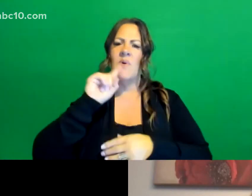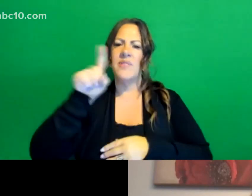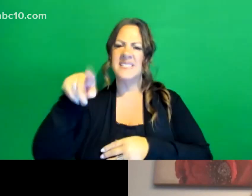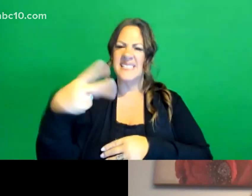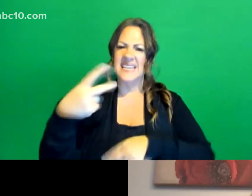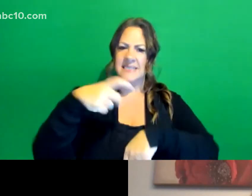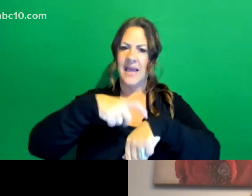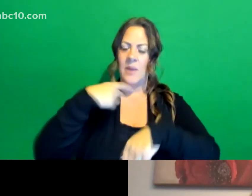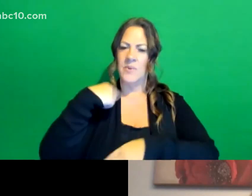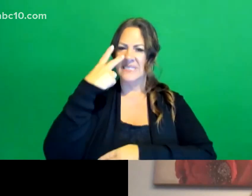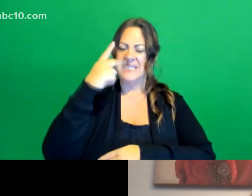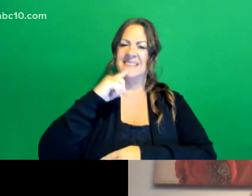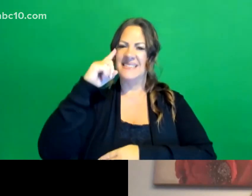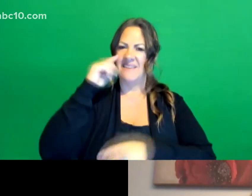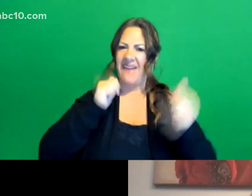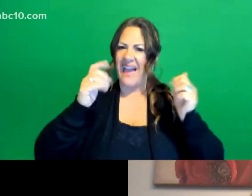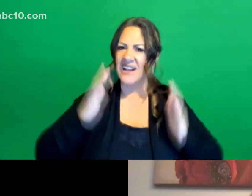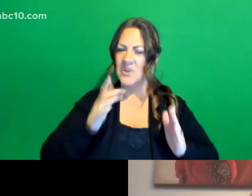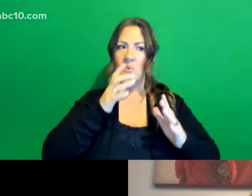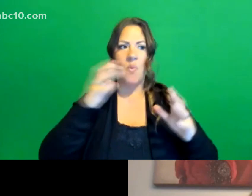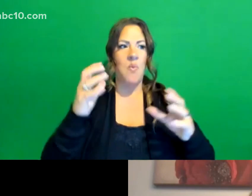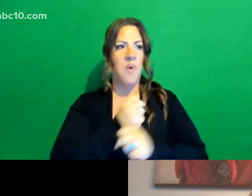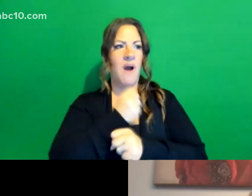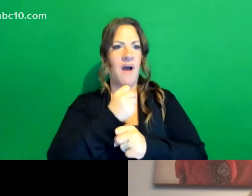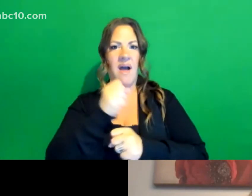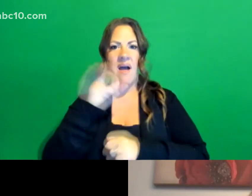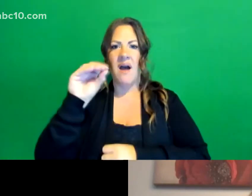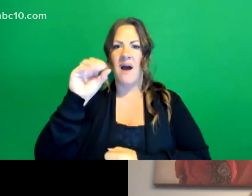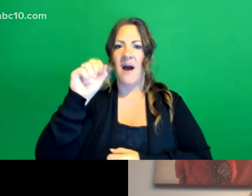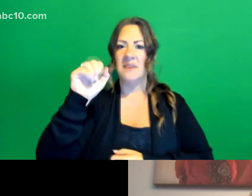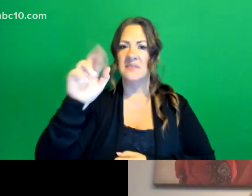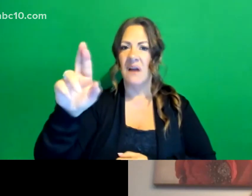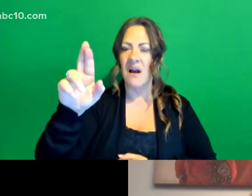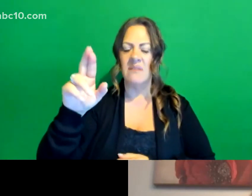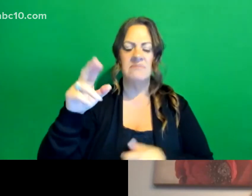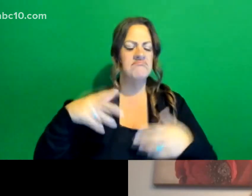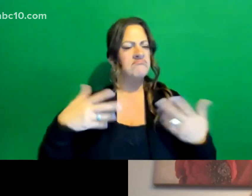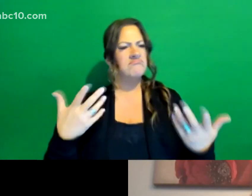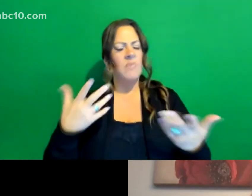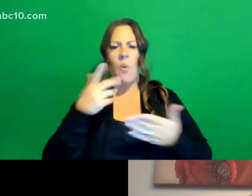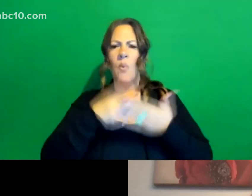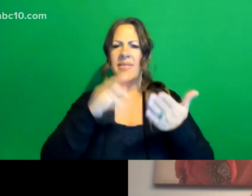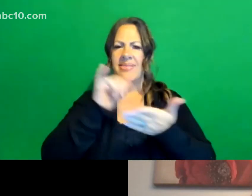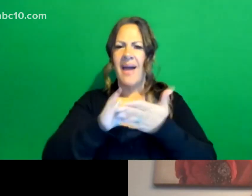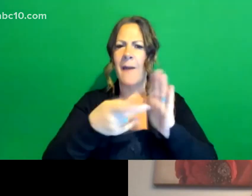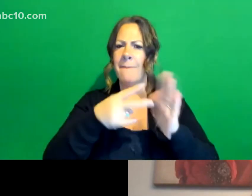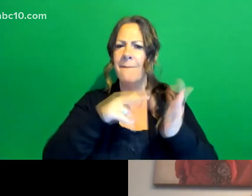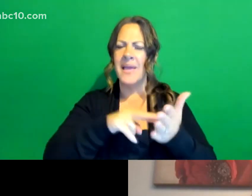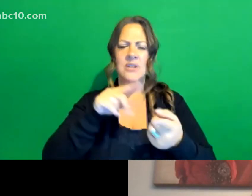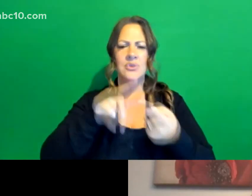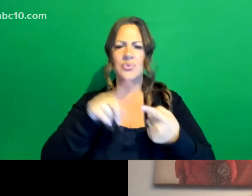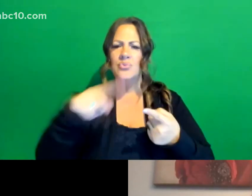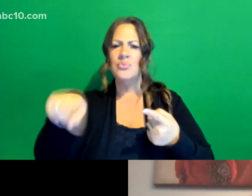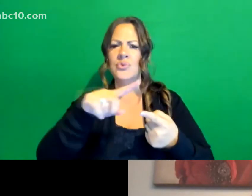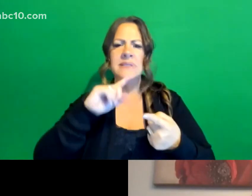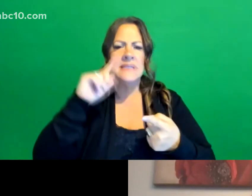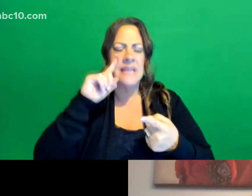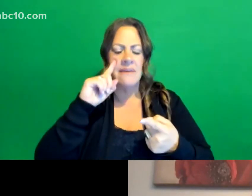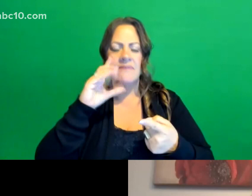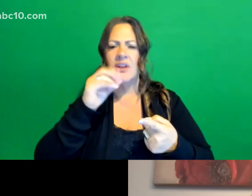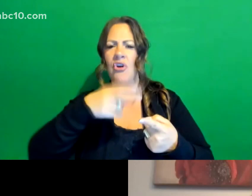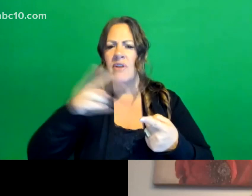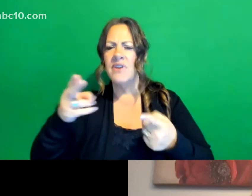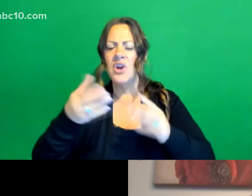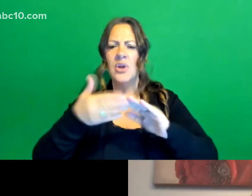actor that has won an Oscar. So what does this mean for the deaf and the hard of hearing community to have this